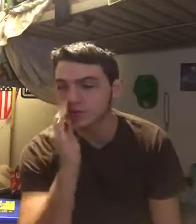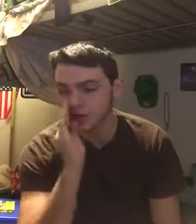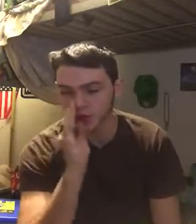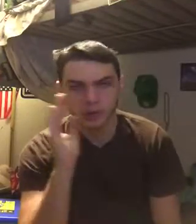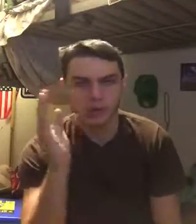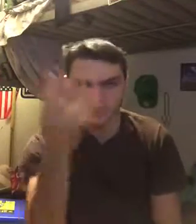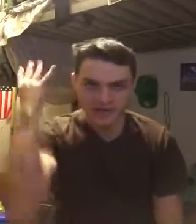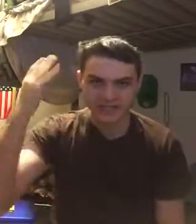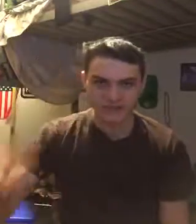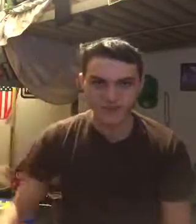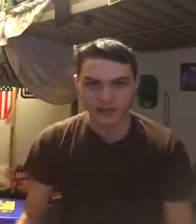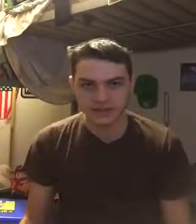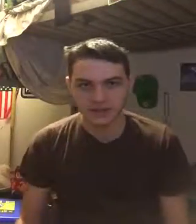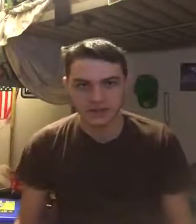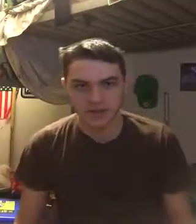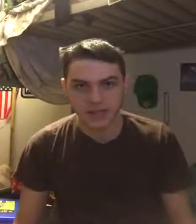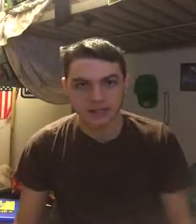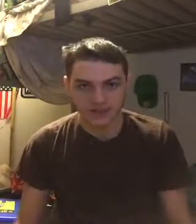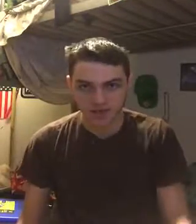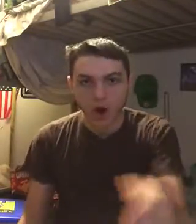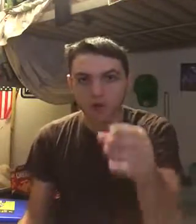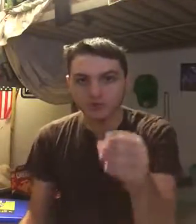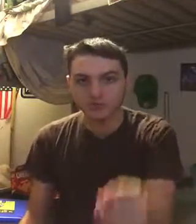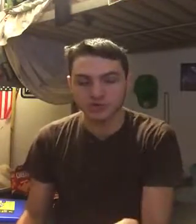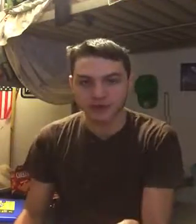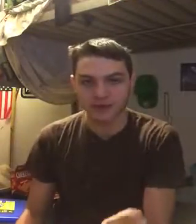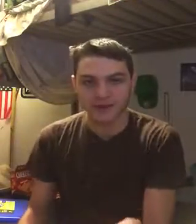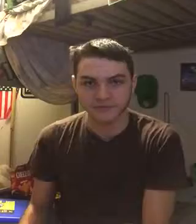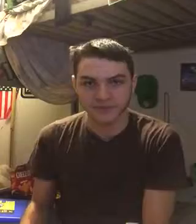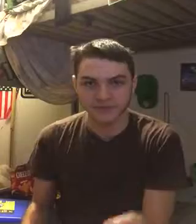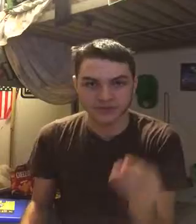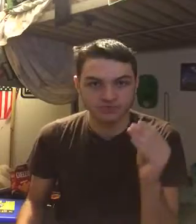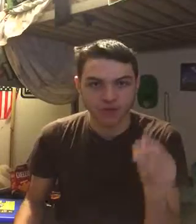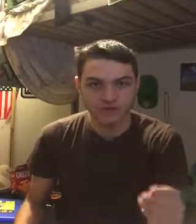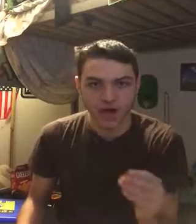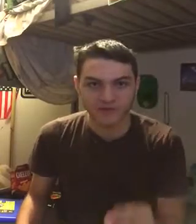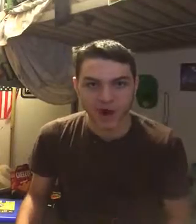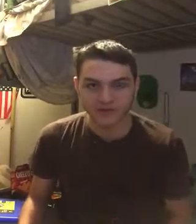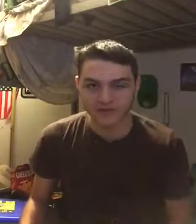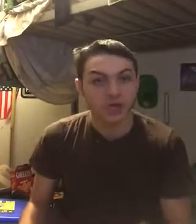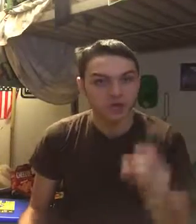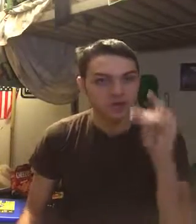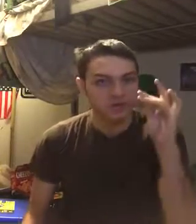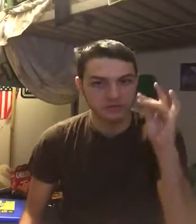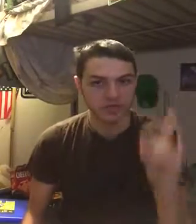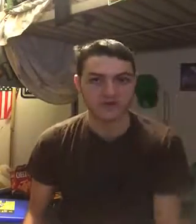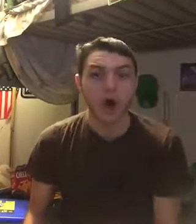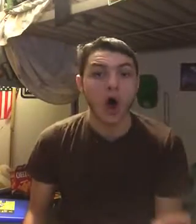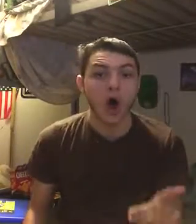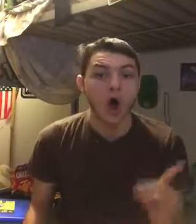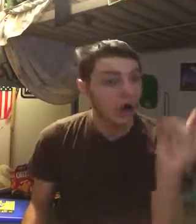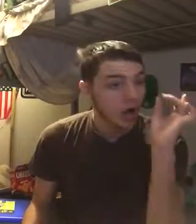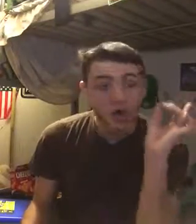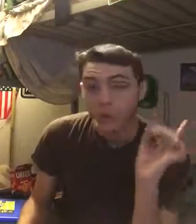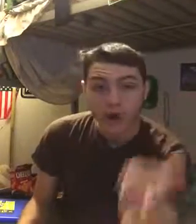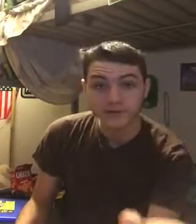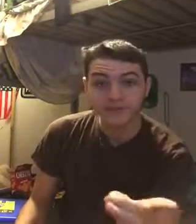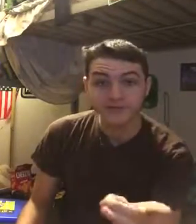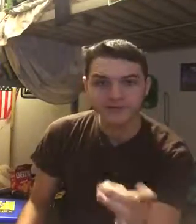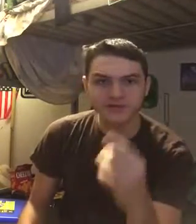no wonder the guys are fucking injured all the time because all you do is draft receivers you never draft offense you either draft wide receivers